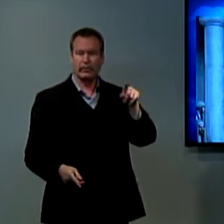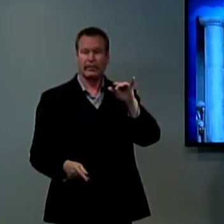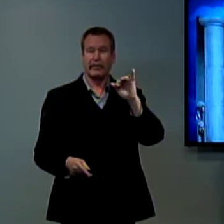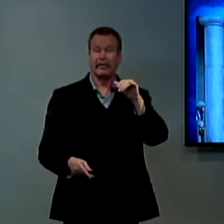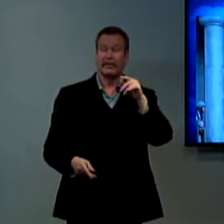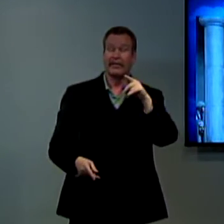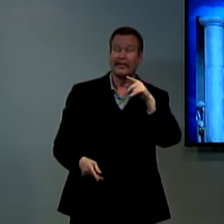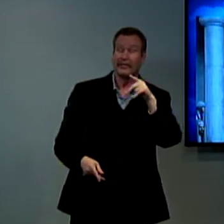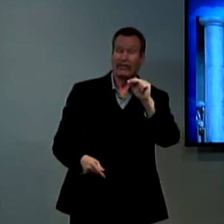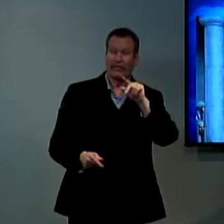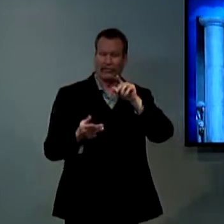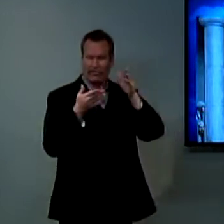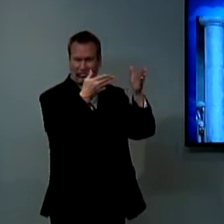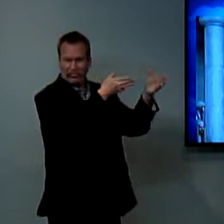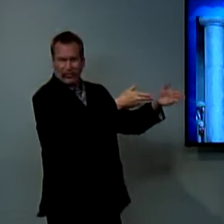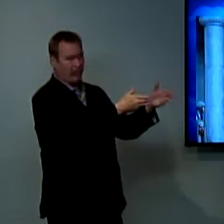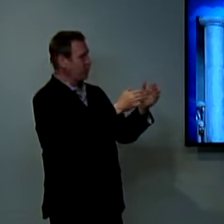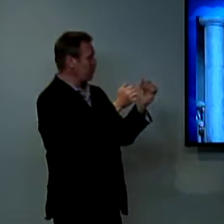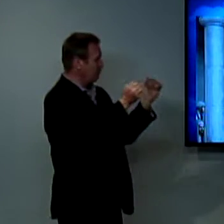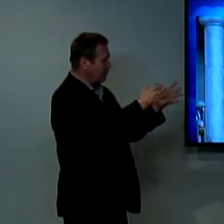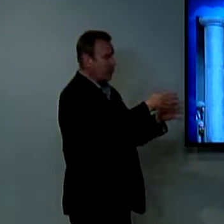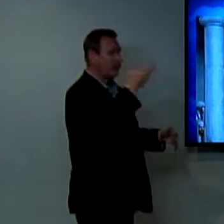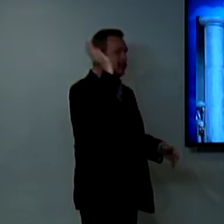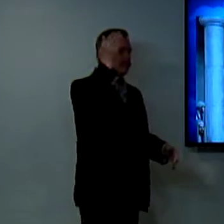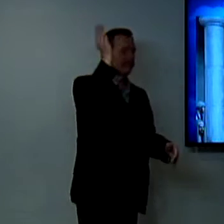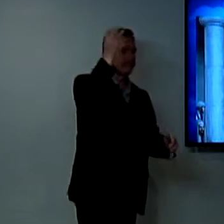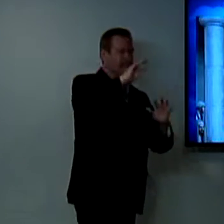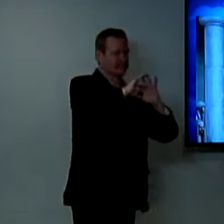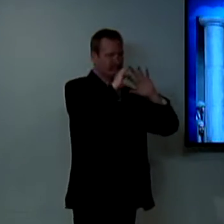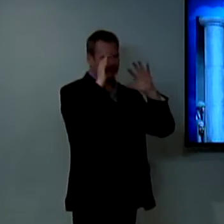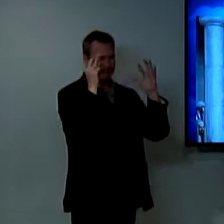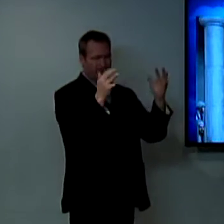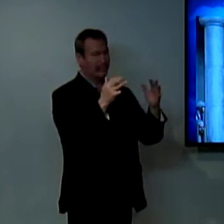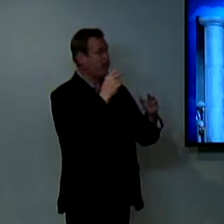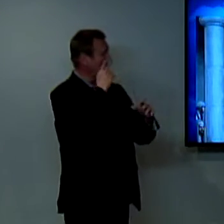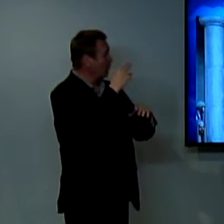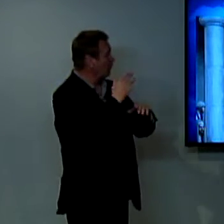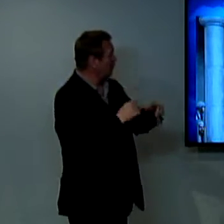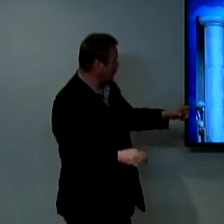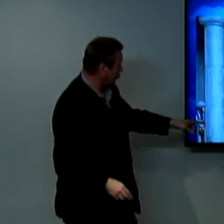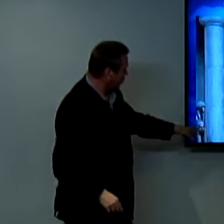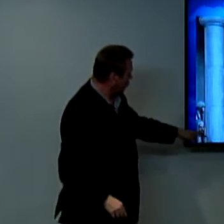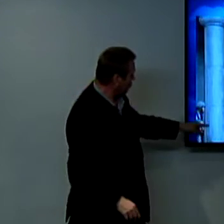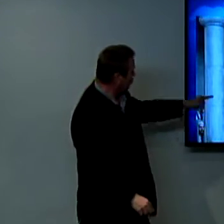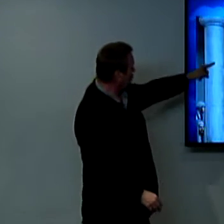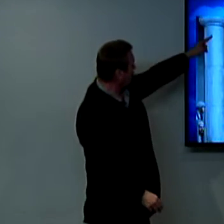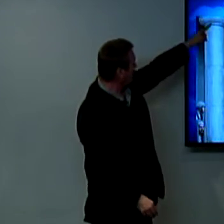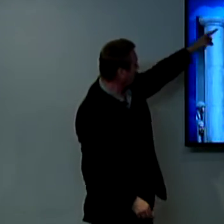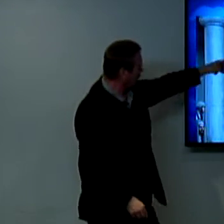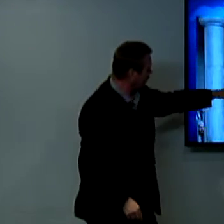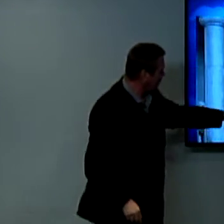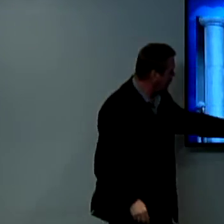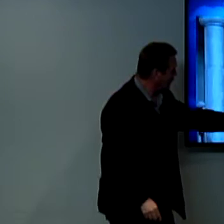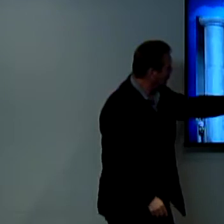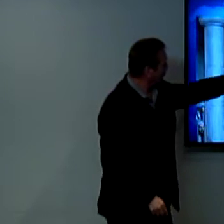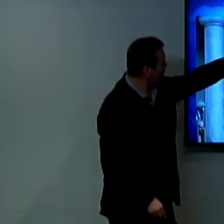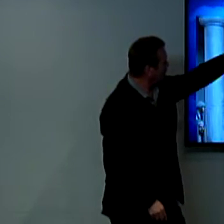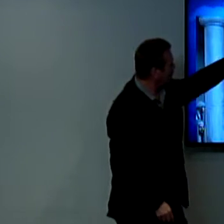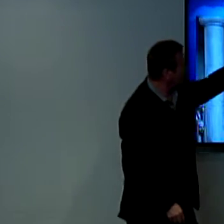has the scrolls himself and Paul would go there and he would preach to all of these people that would come and you see the pillars that I was